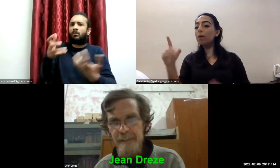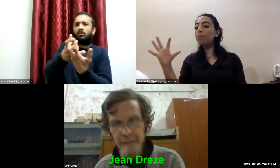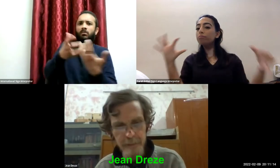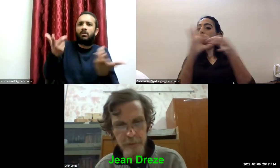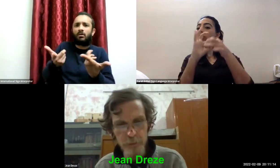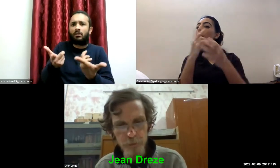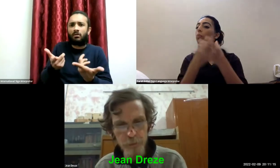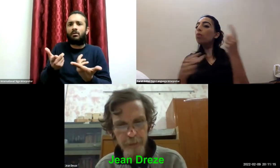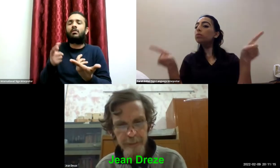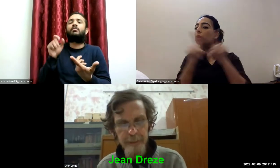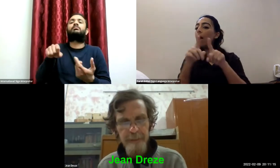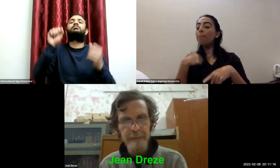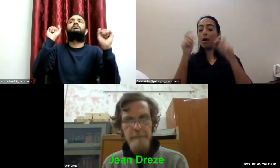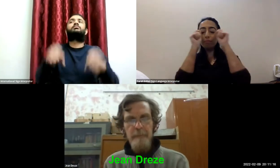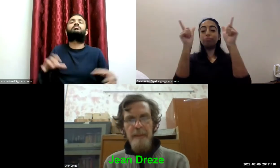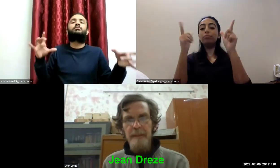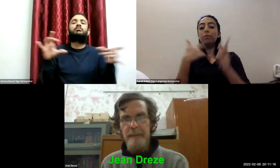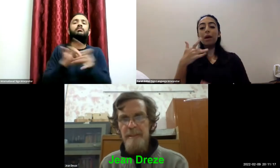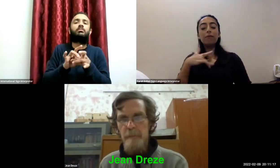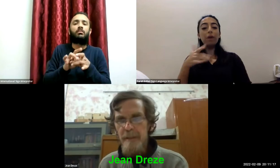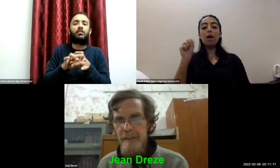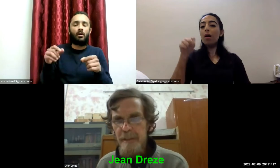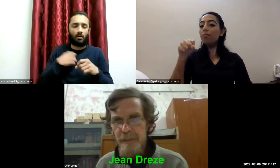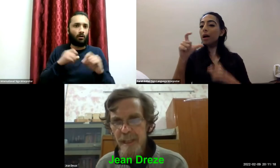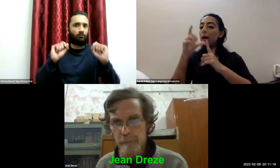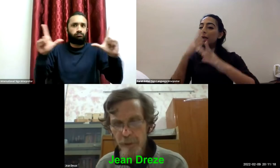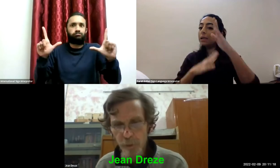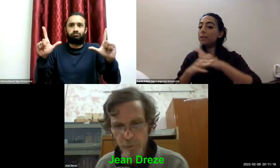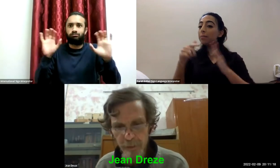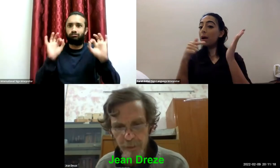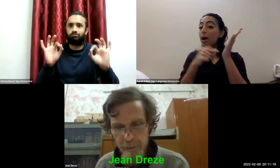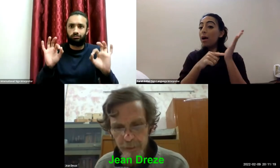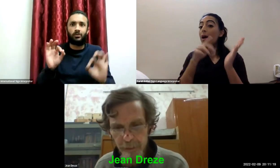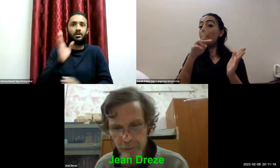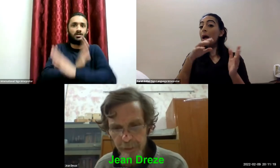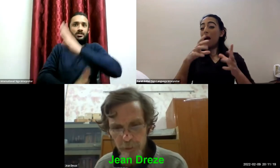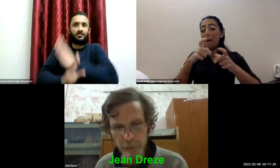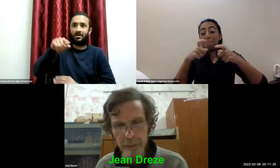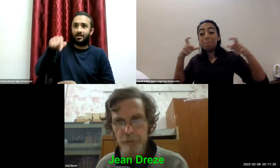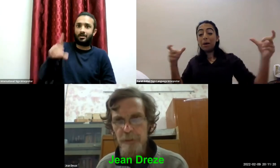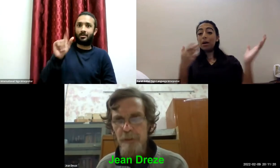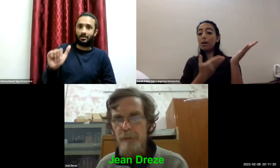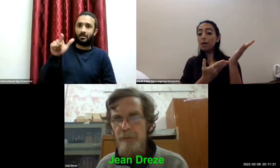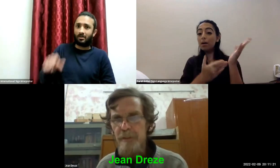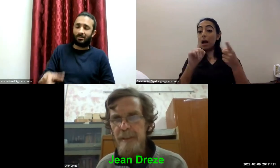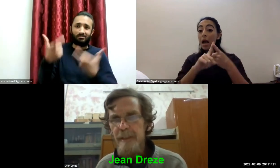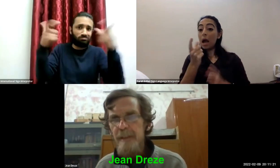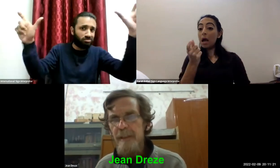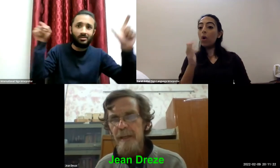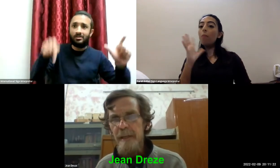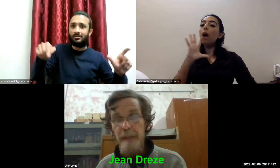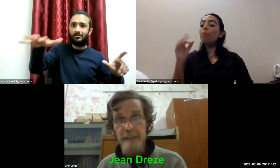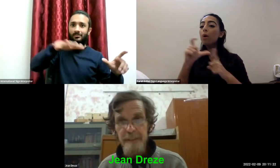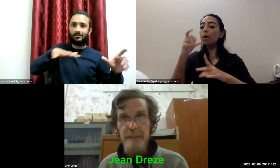eyes to the fact that disability is a gaming hole in the economic literature on poverty